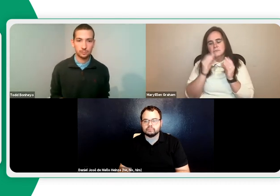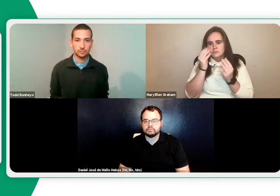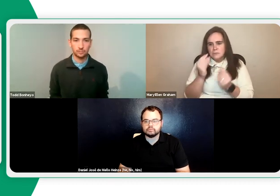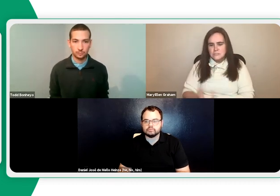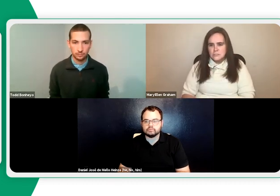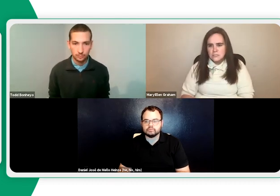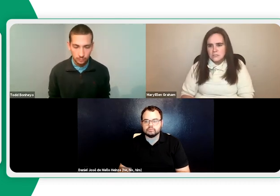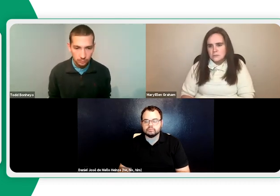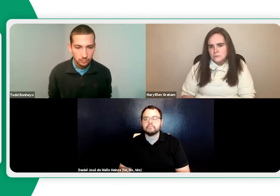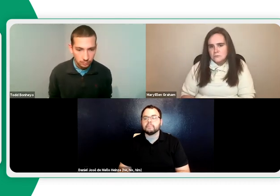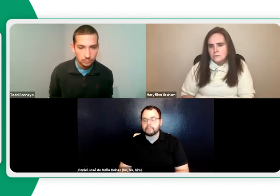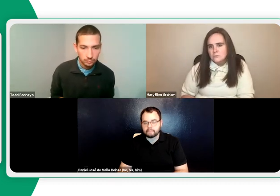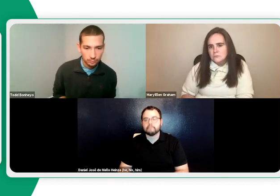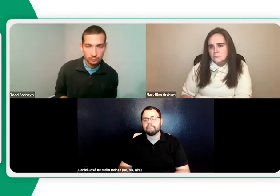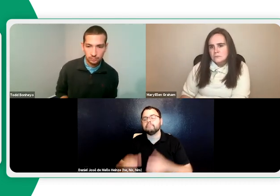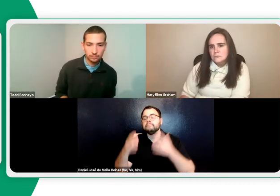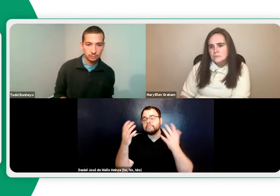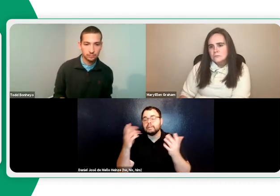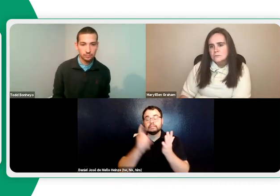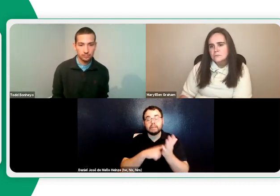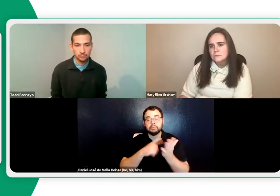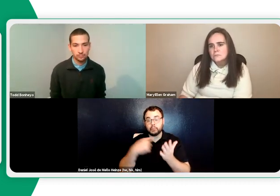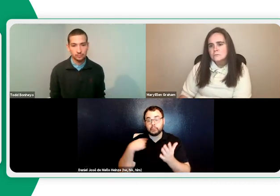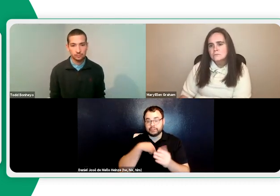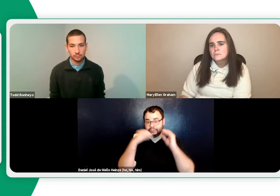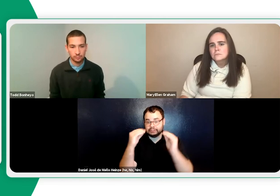get, you know, that very important information?